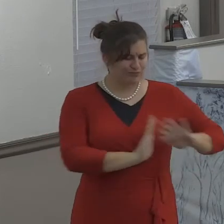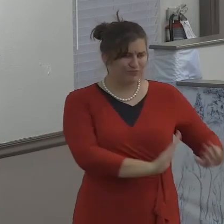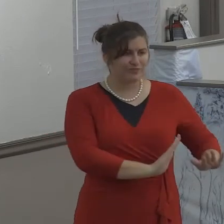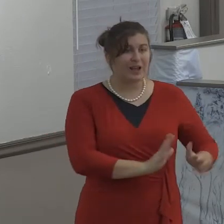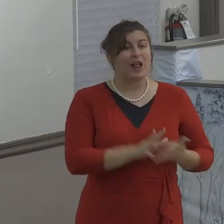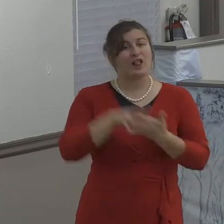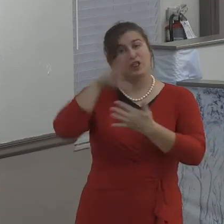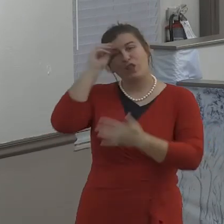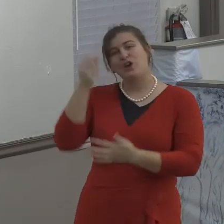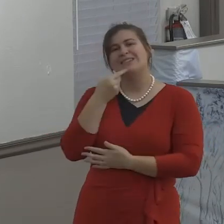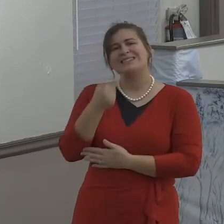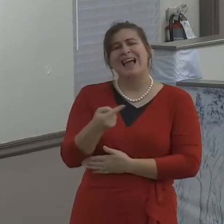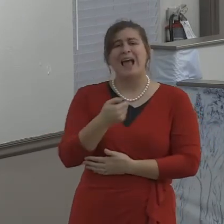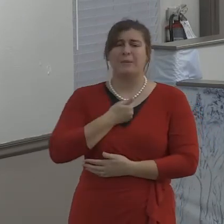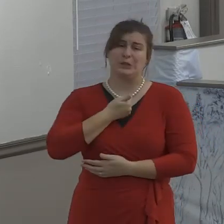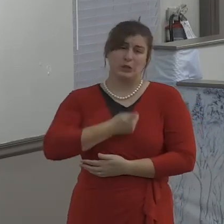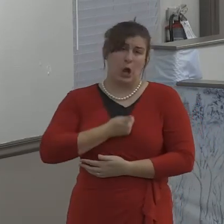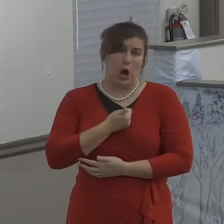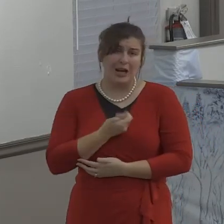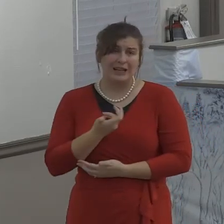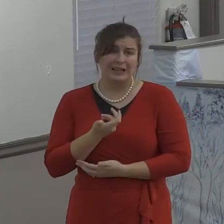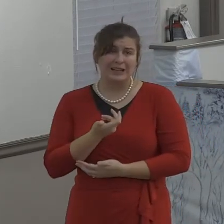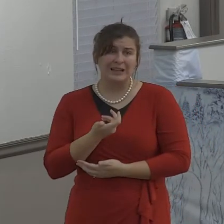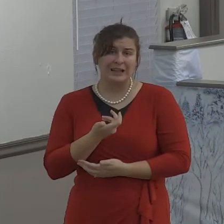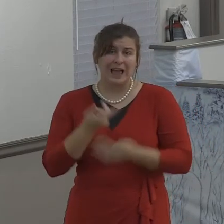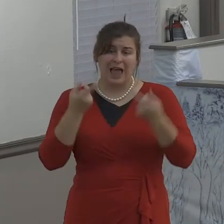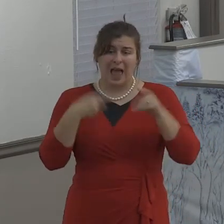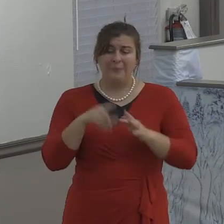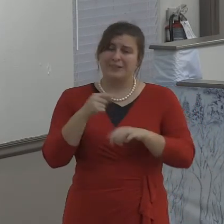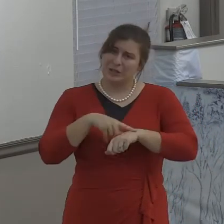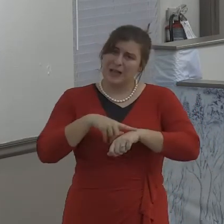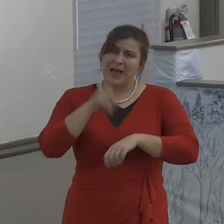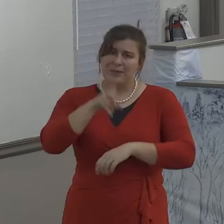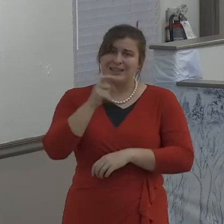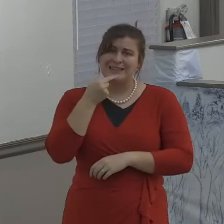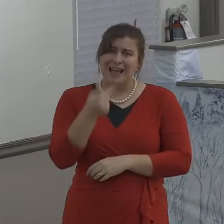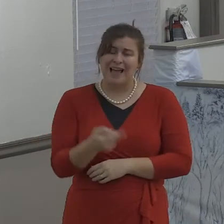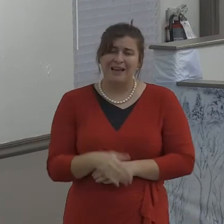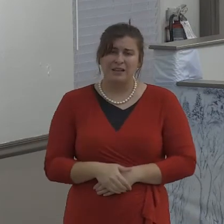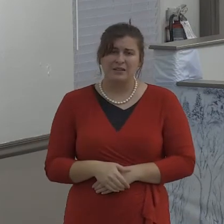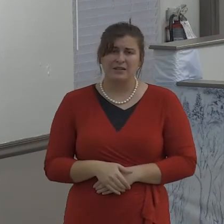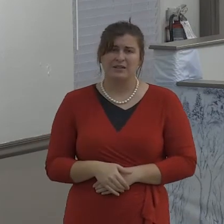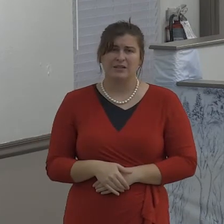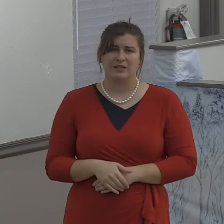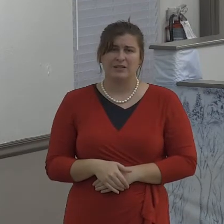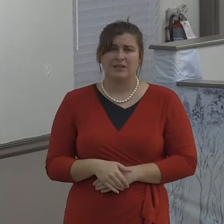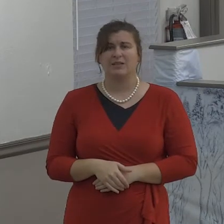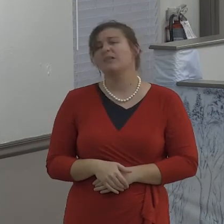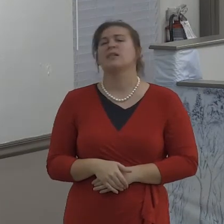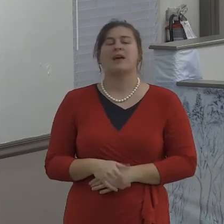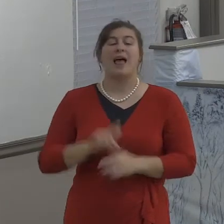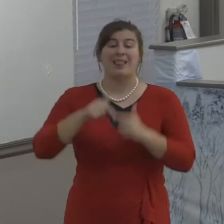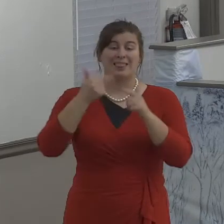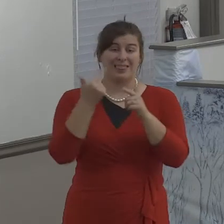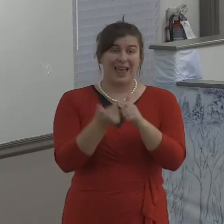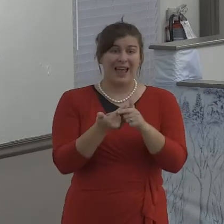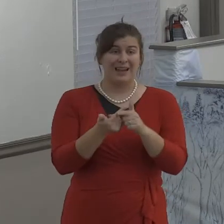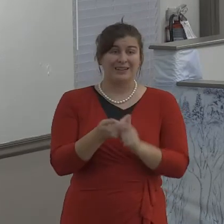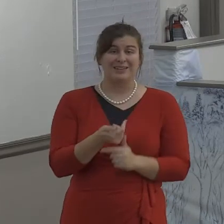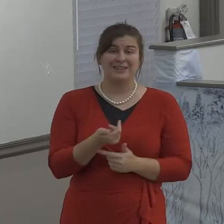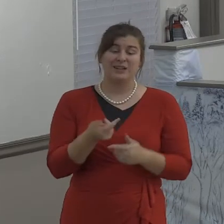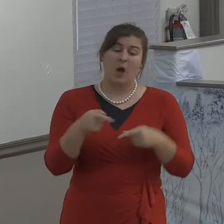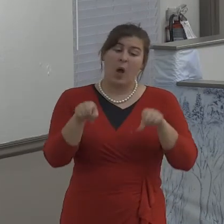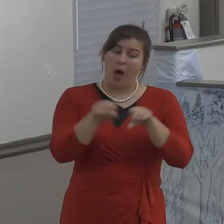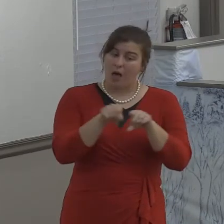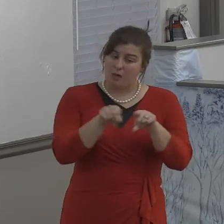and this could be a choke point don't let it be but the attitude of one